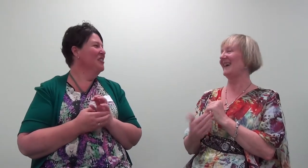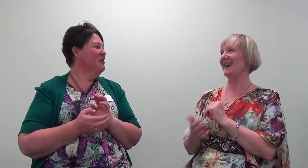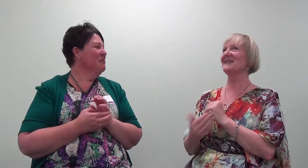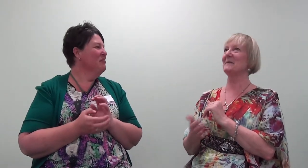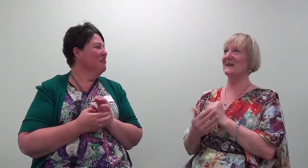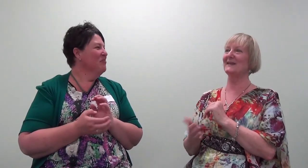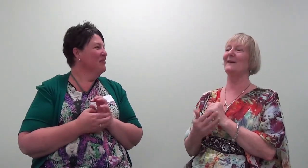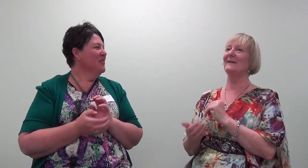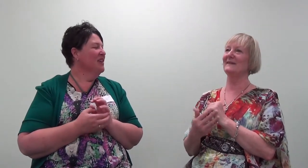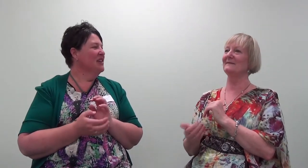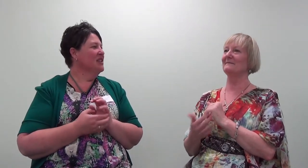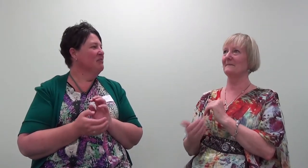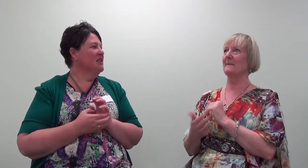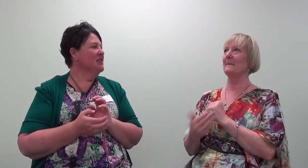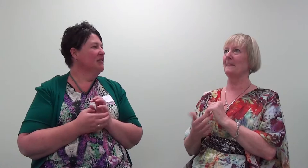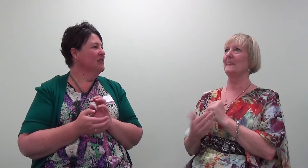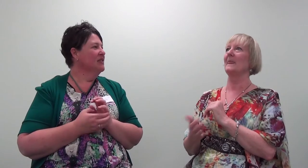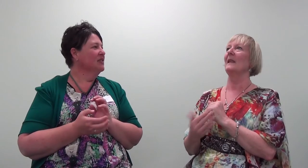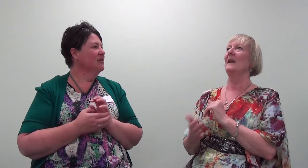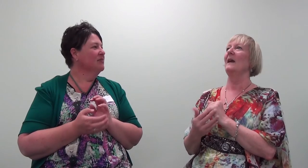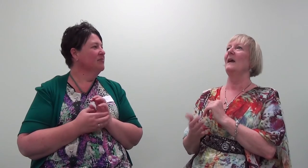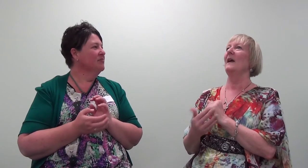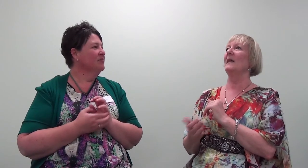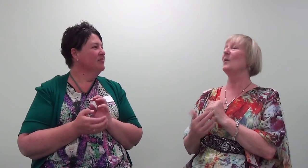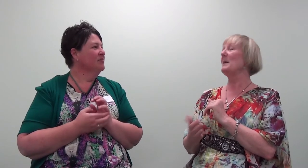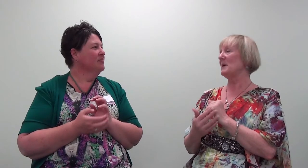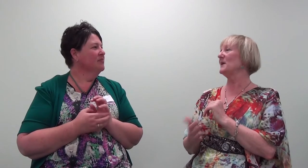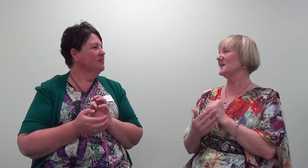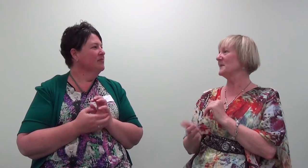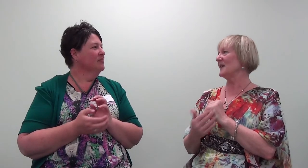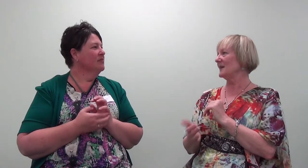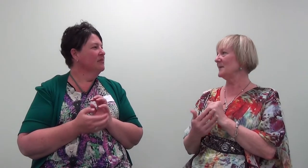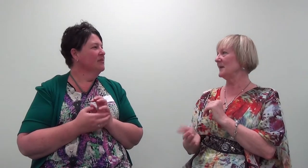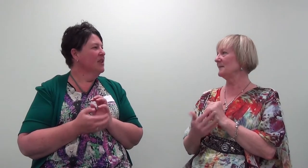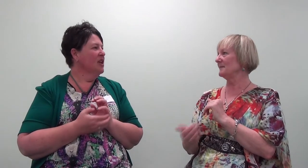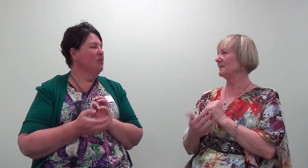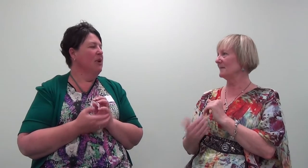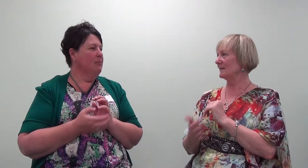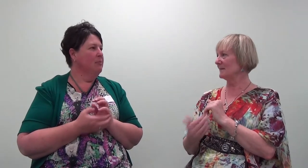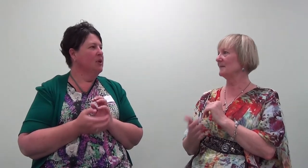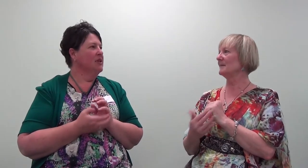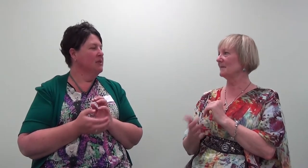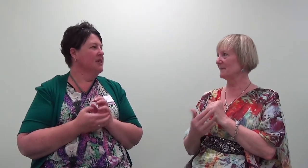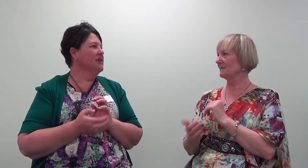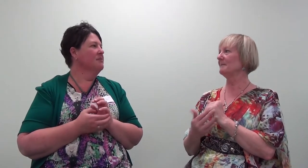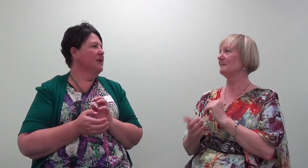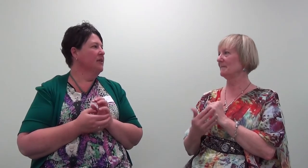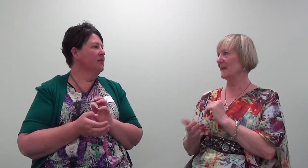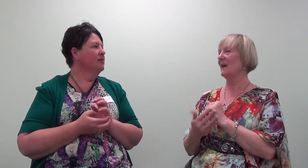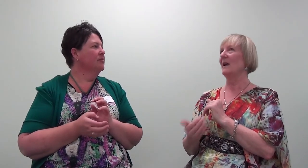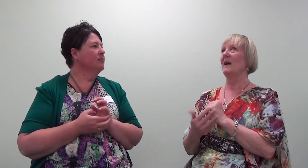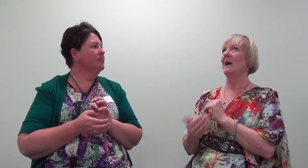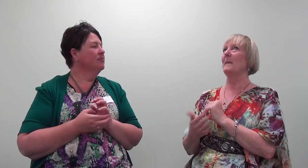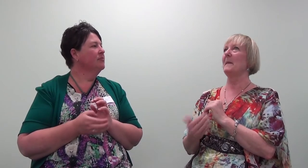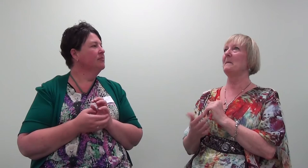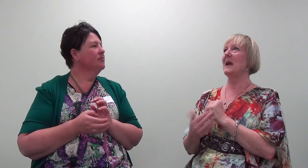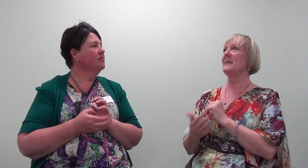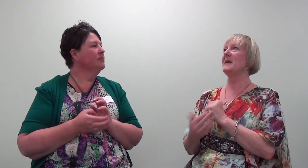I accept myself. I accept myself. And the way my body's protecting me. And the way my body's protecting me. But maybe